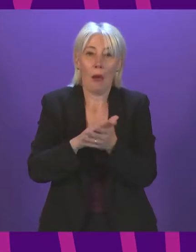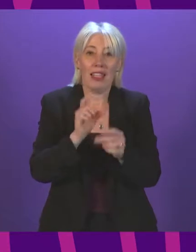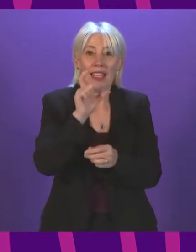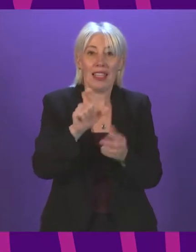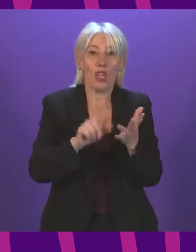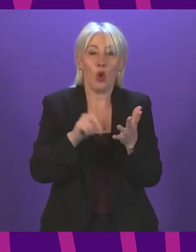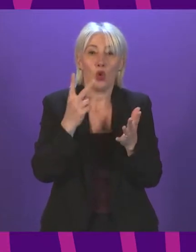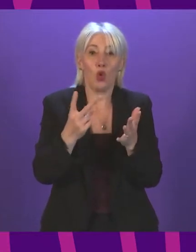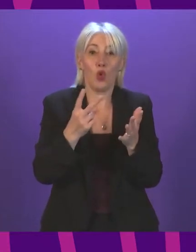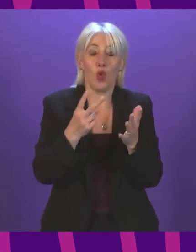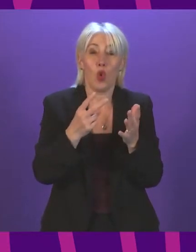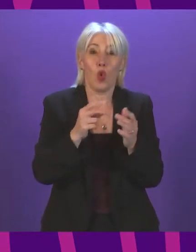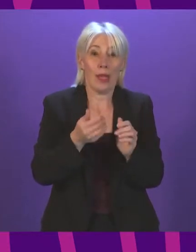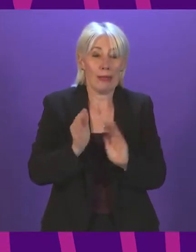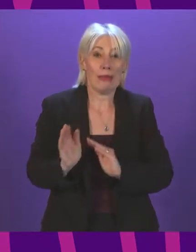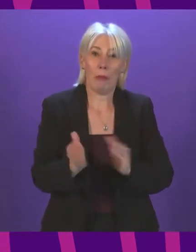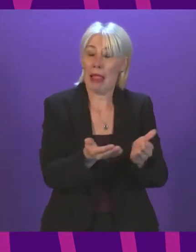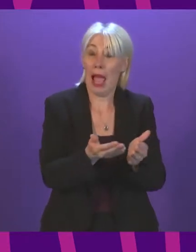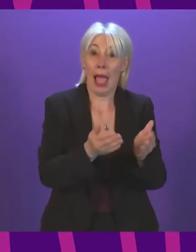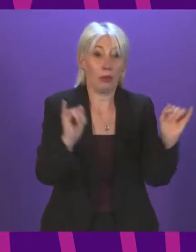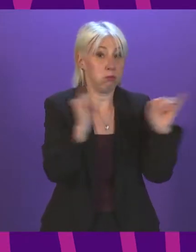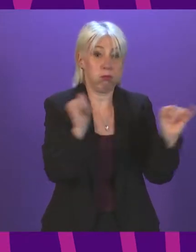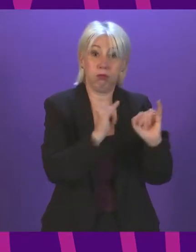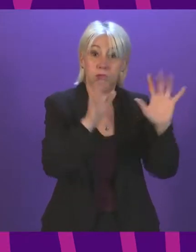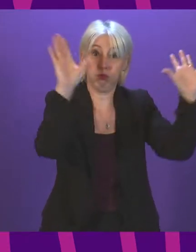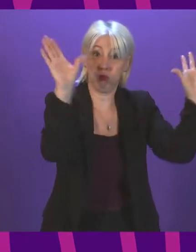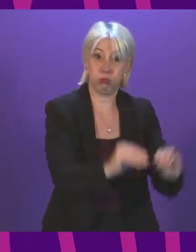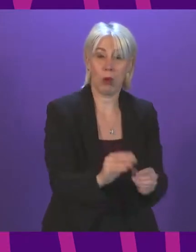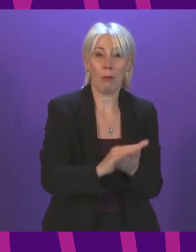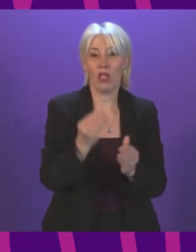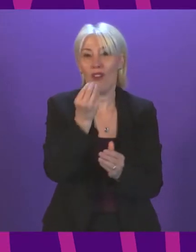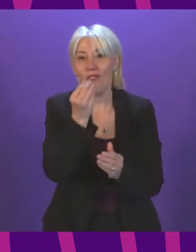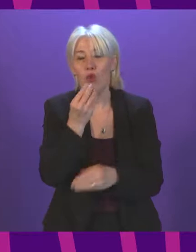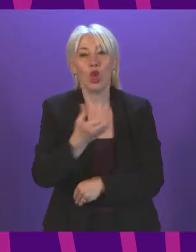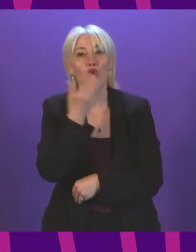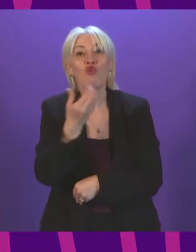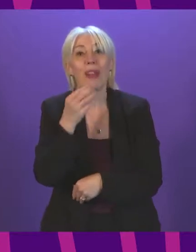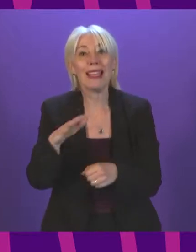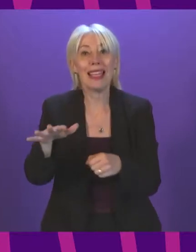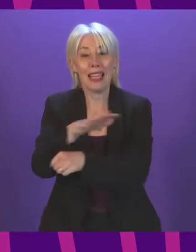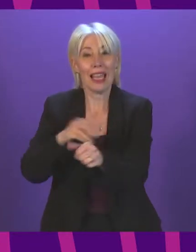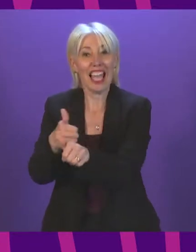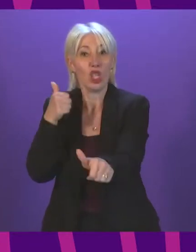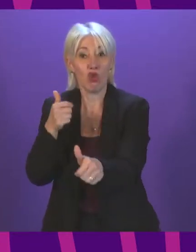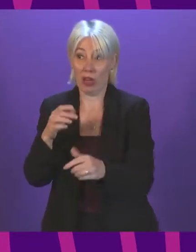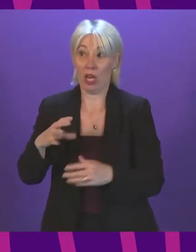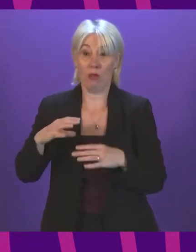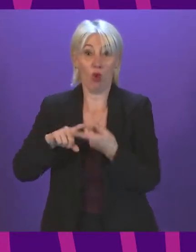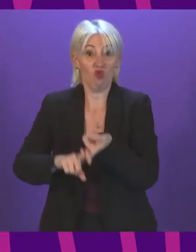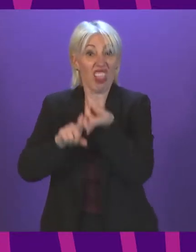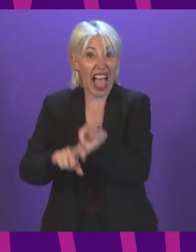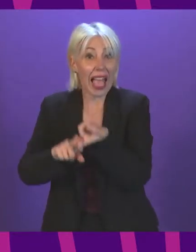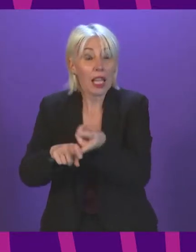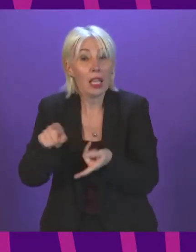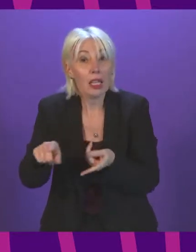our CO2 across the country, which the food and drink sector and the NHS absolutely rely on. Is this something that the Minister will be